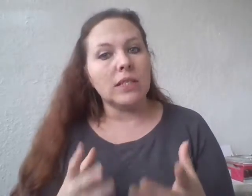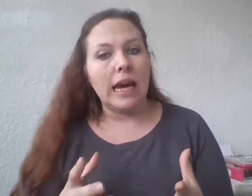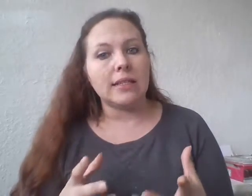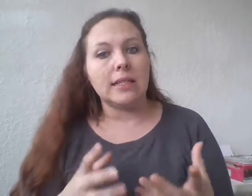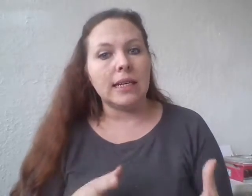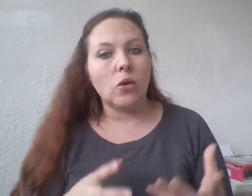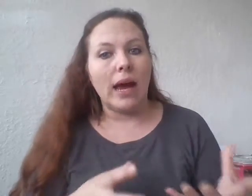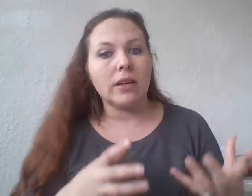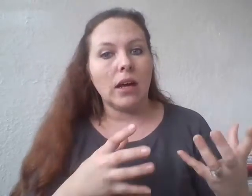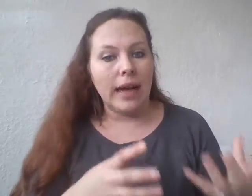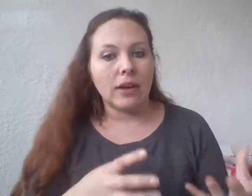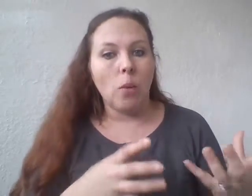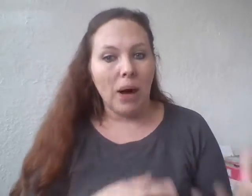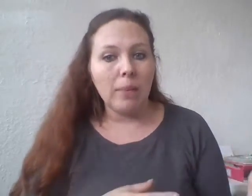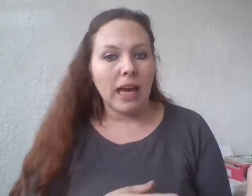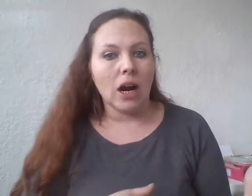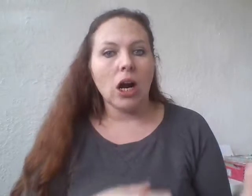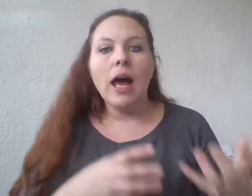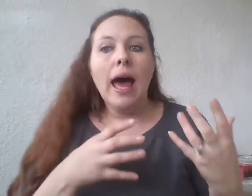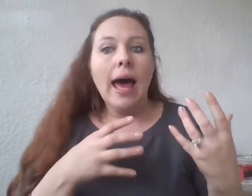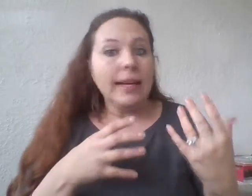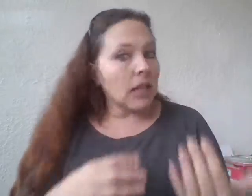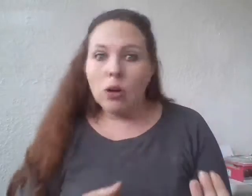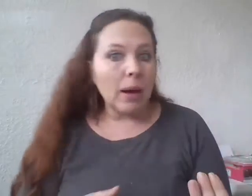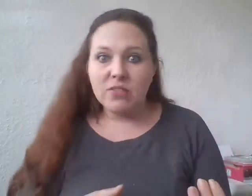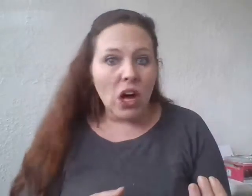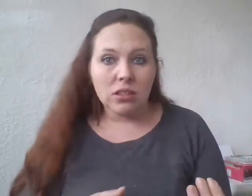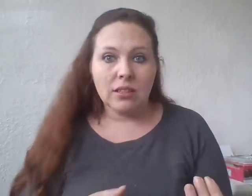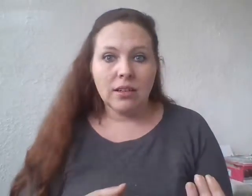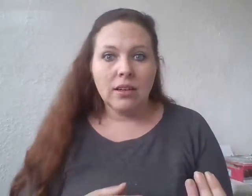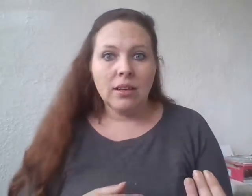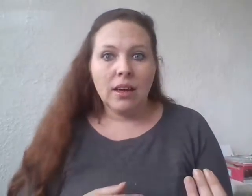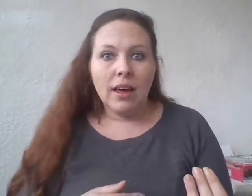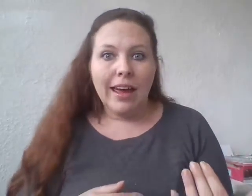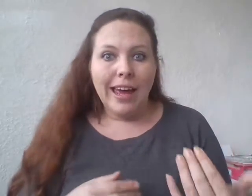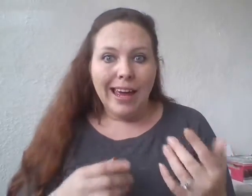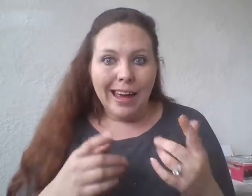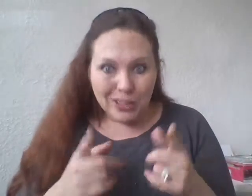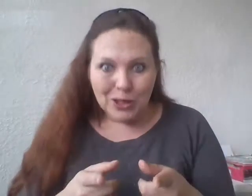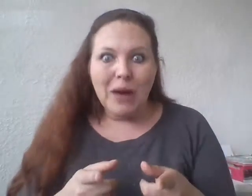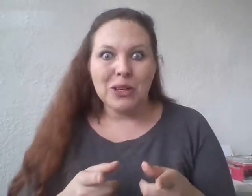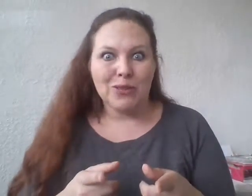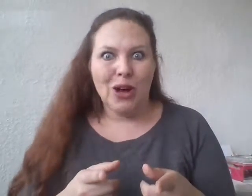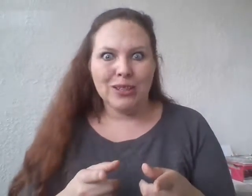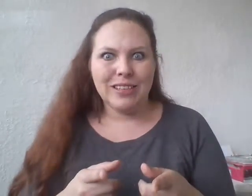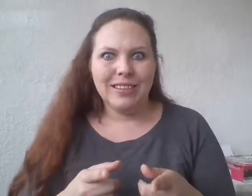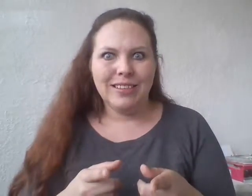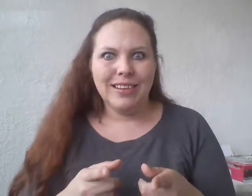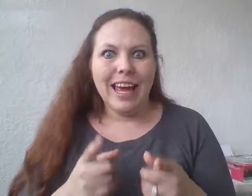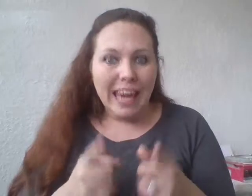states that didn't enact Obamacare, it's not Obama's fault. It's your governor's fault. He